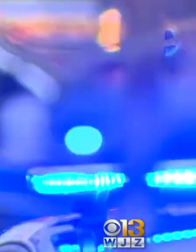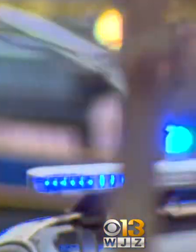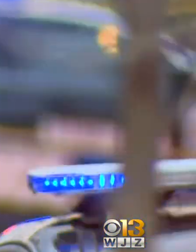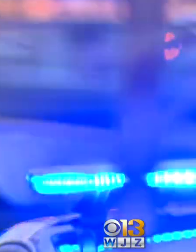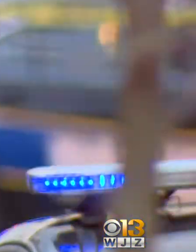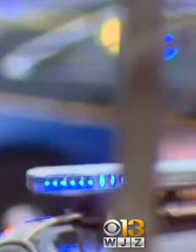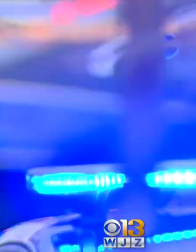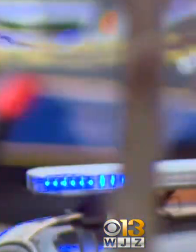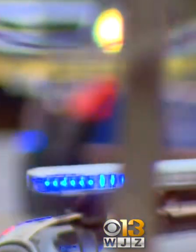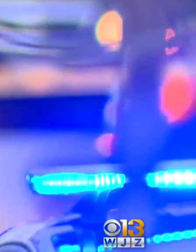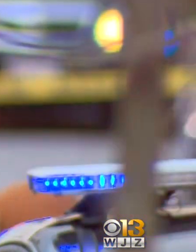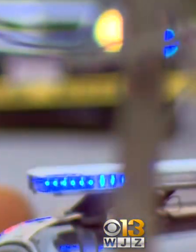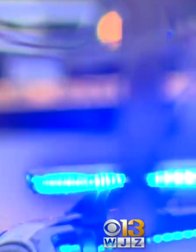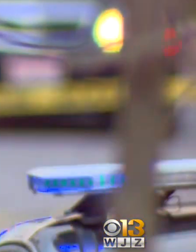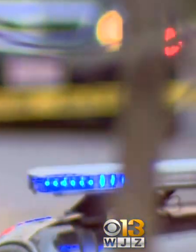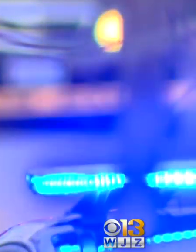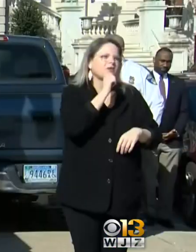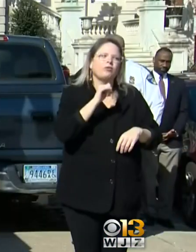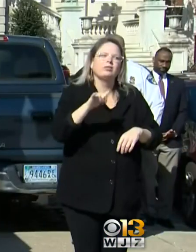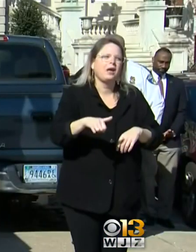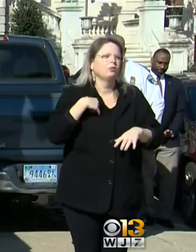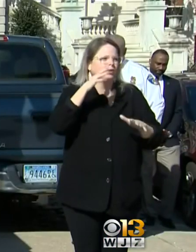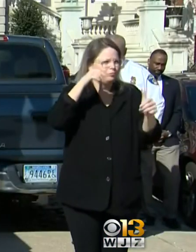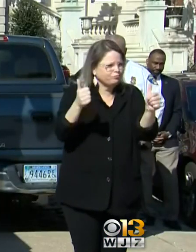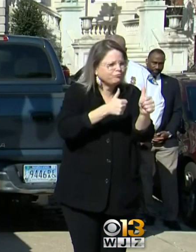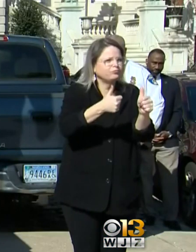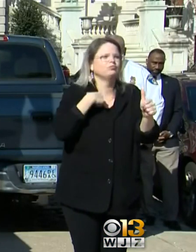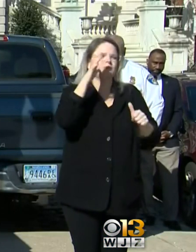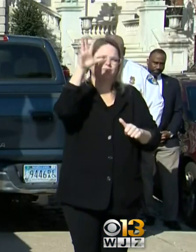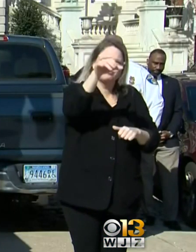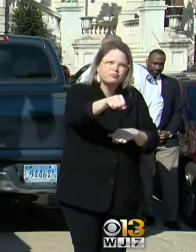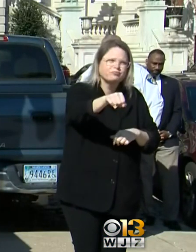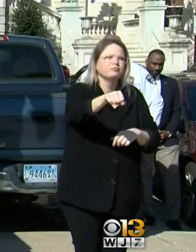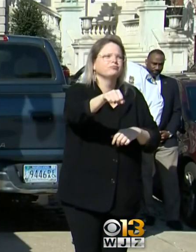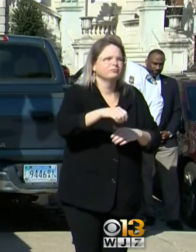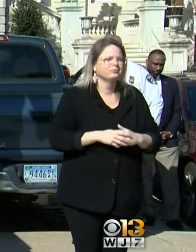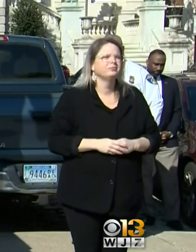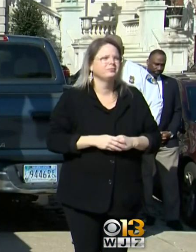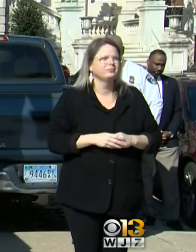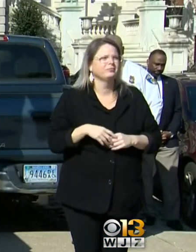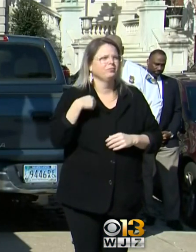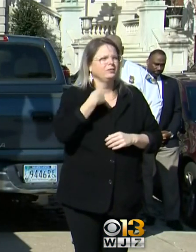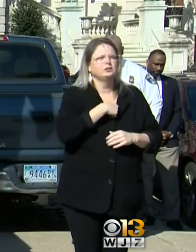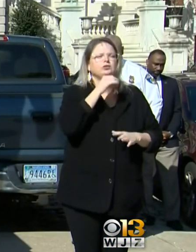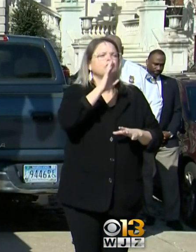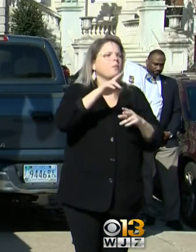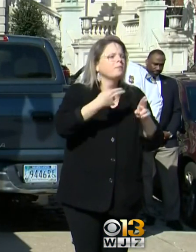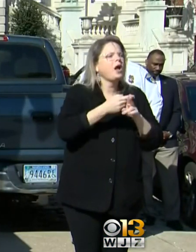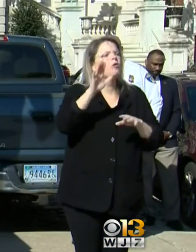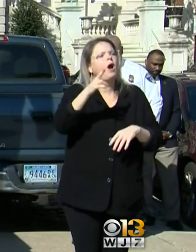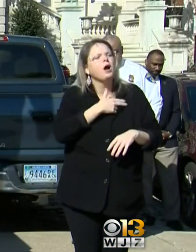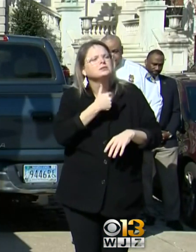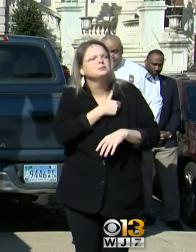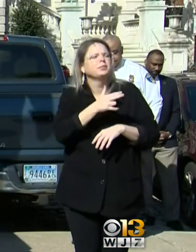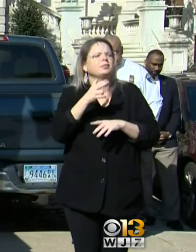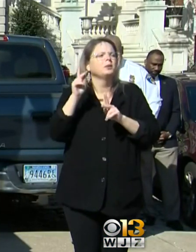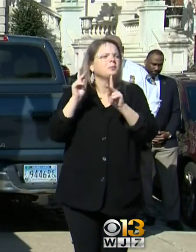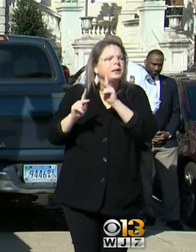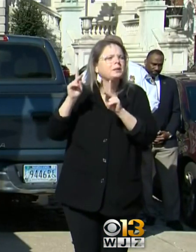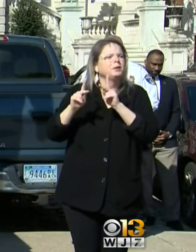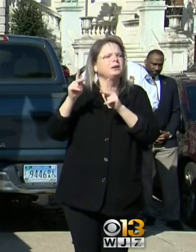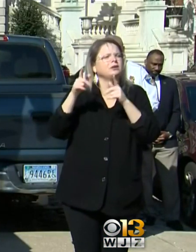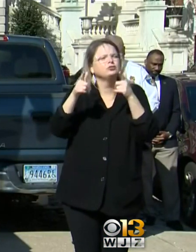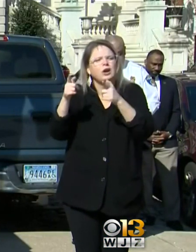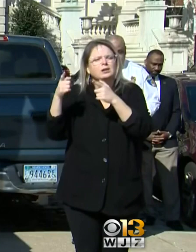PEOPLE TO PUT THEIR GUNS DOWN. WE CANNOT CLOCK UP OUR HOSPITALS WITH THEIR BEARDS WITH PEOPLE WHO ARE BEING SHOT SENSELESSLY